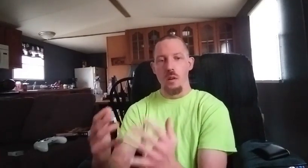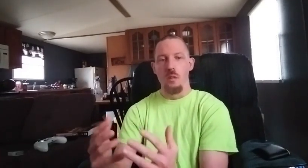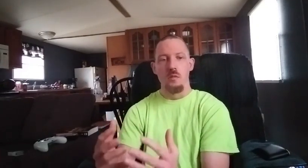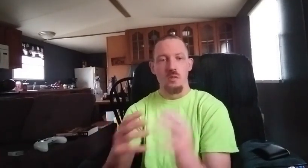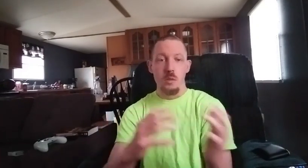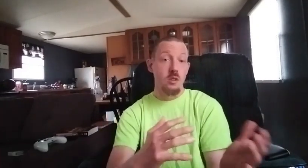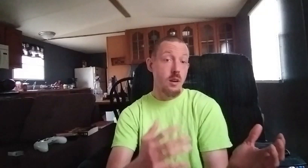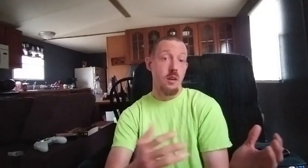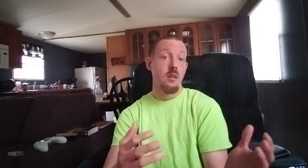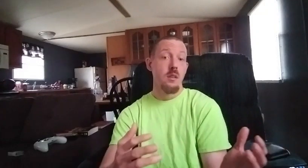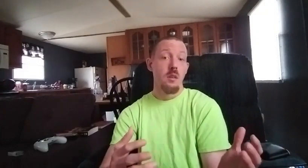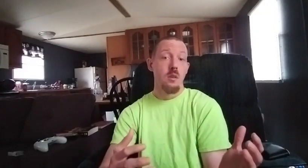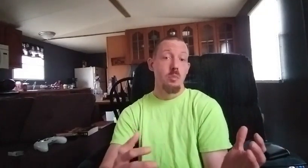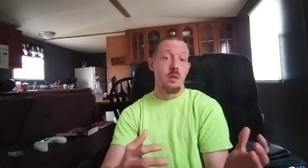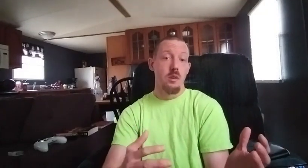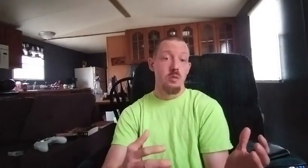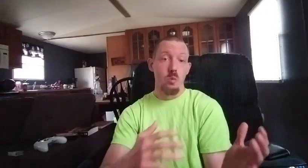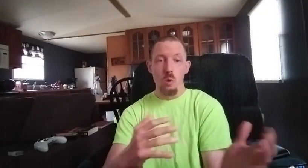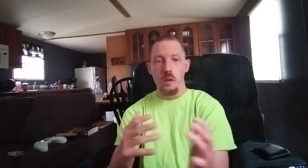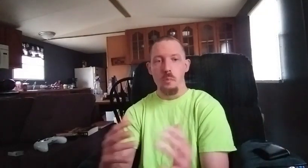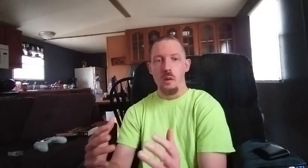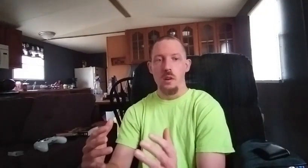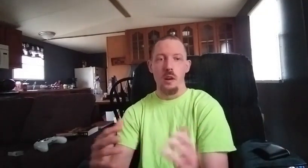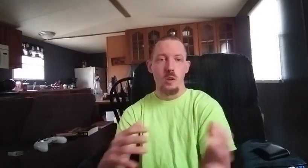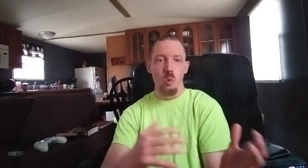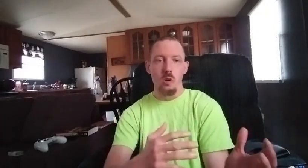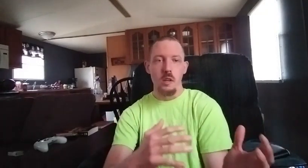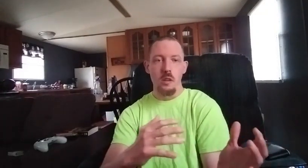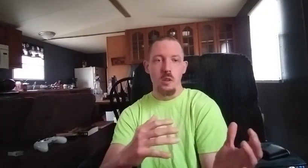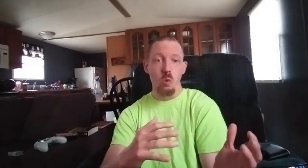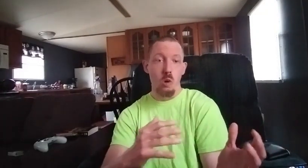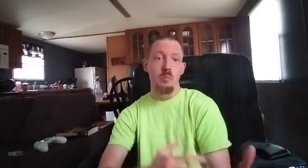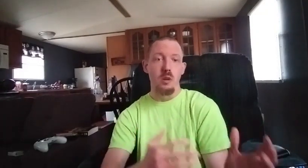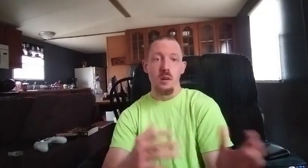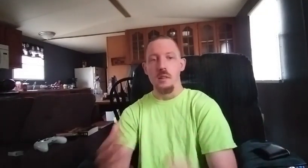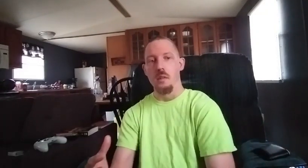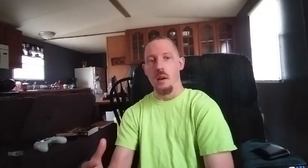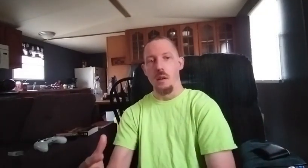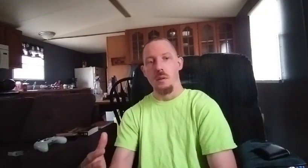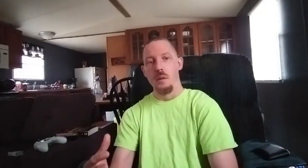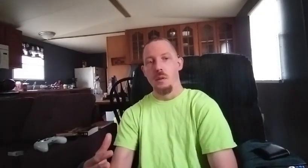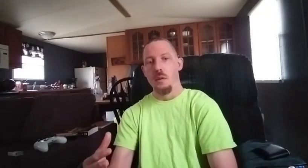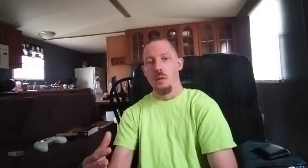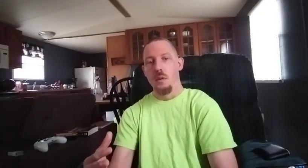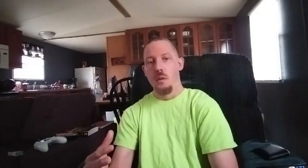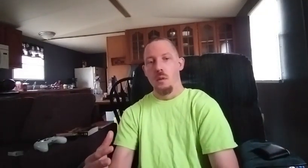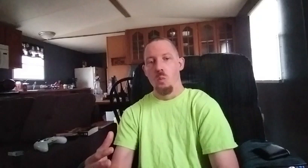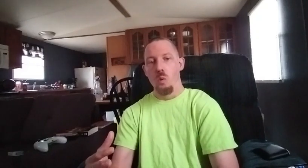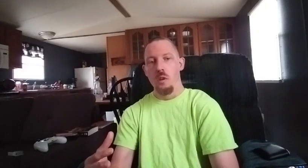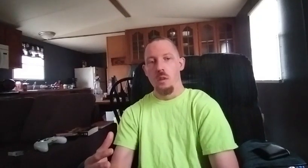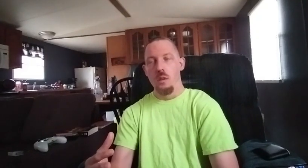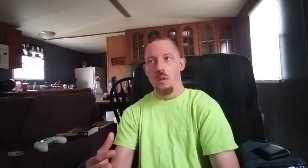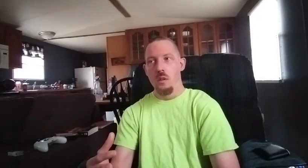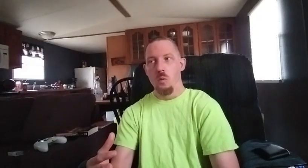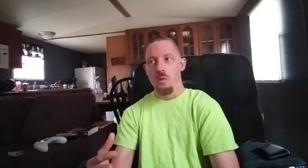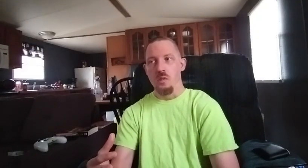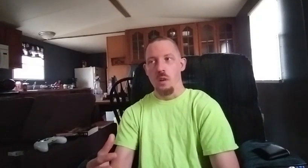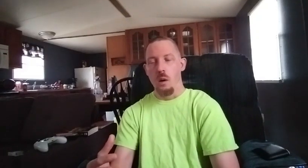telling just keep trying because you will get better at you will get you will progress at it when when you stop